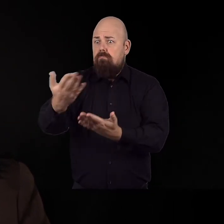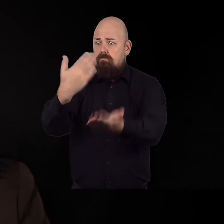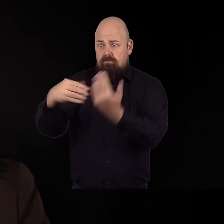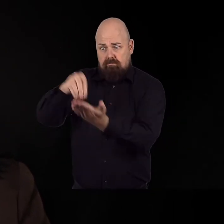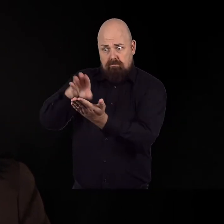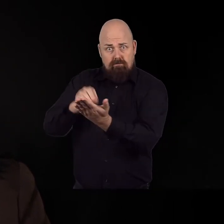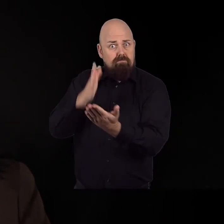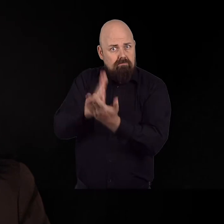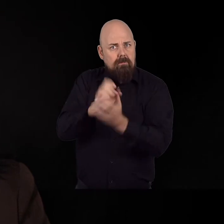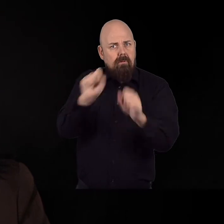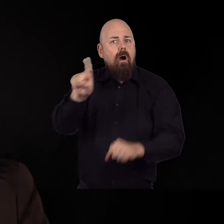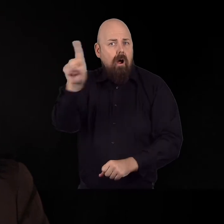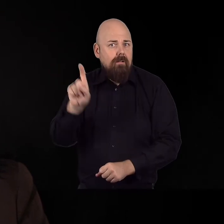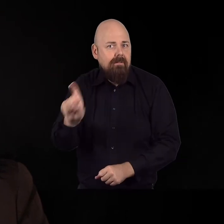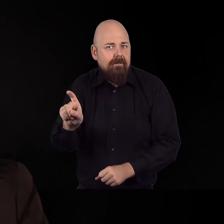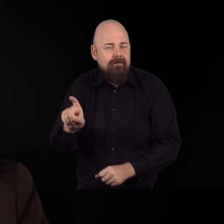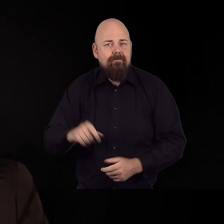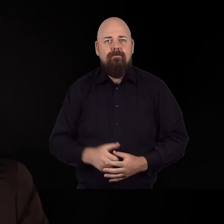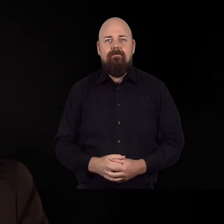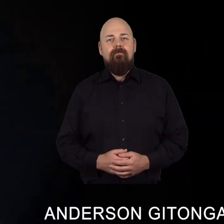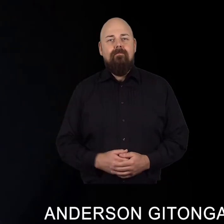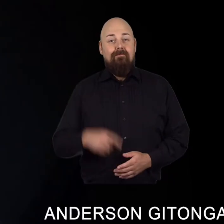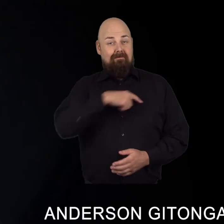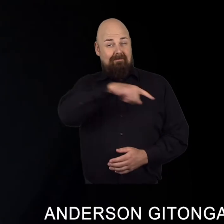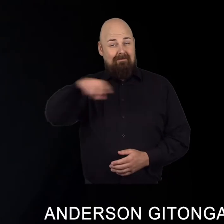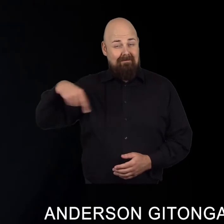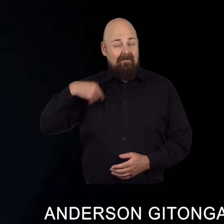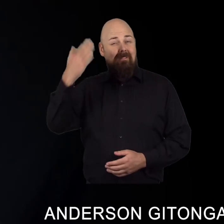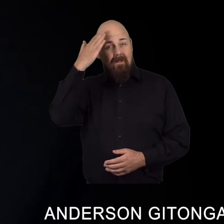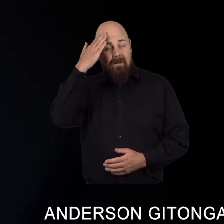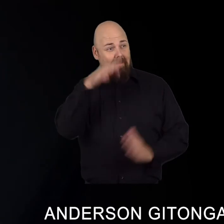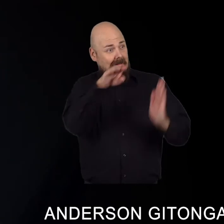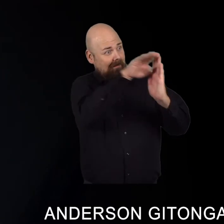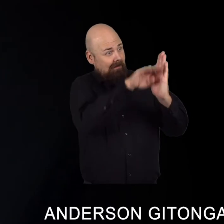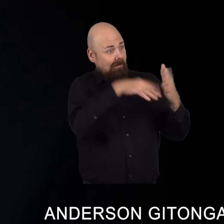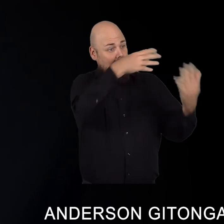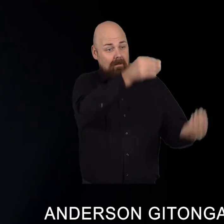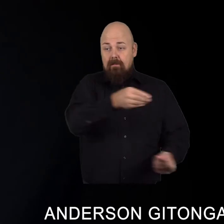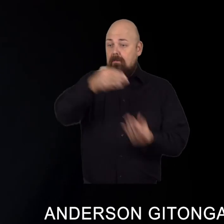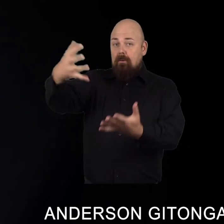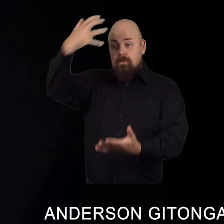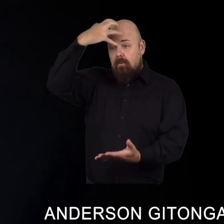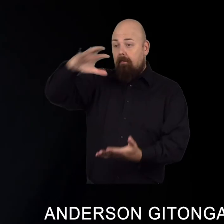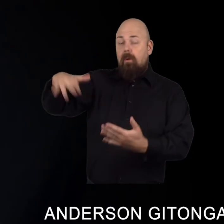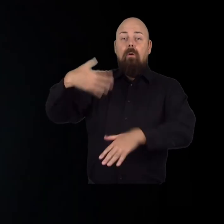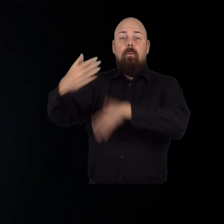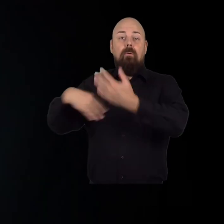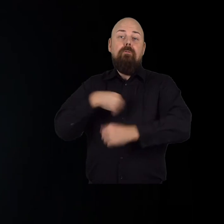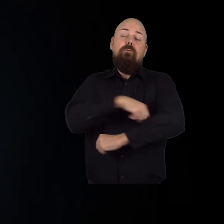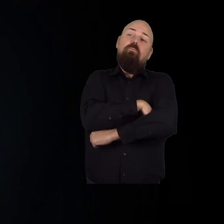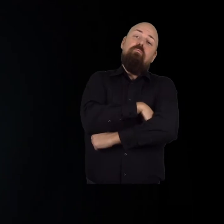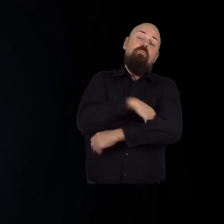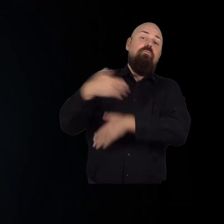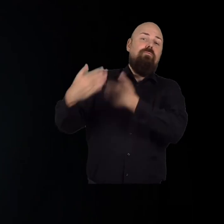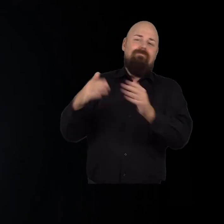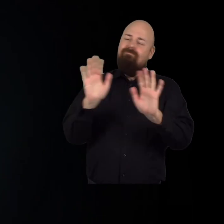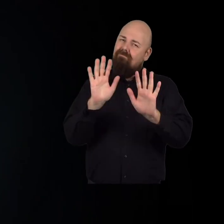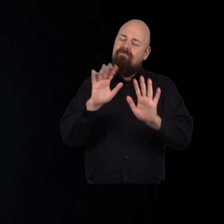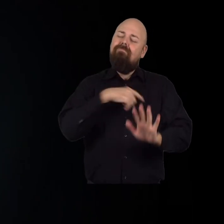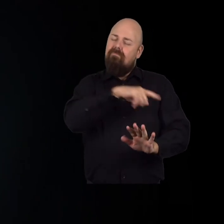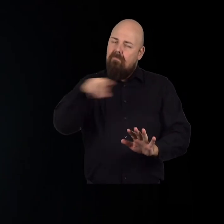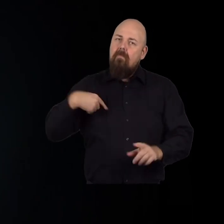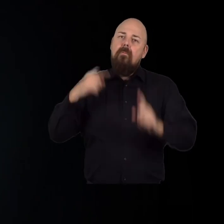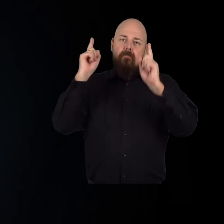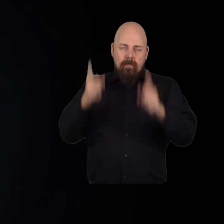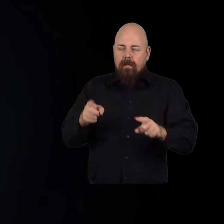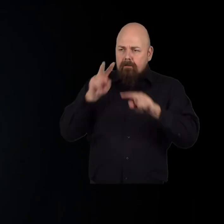from persons with disabilities. But we all know that directions are not enough. First hand knowledge